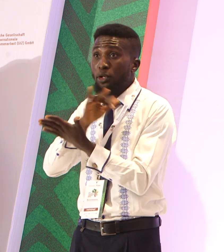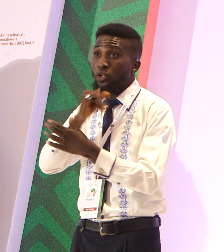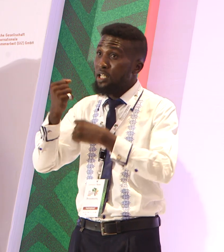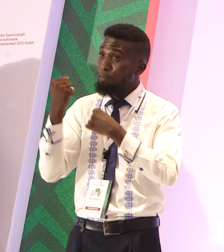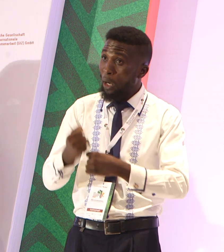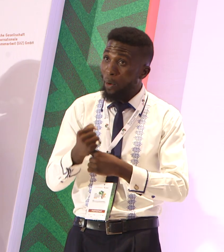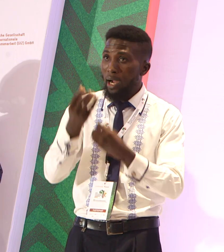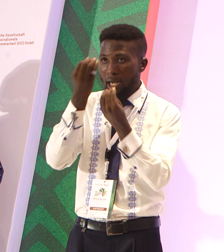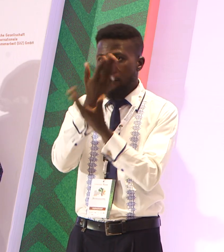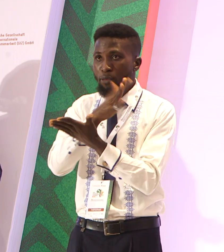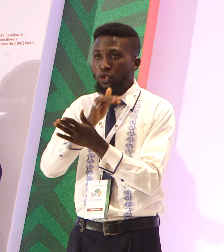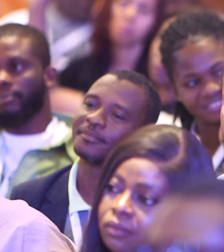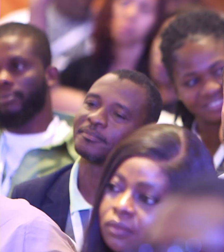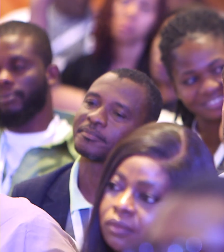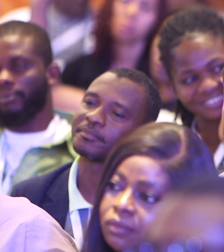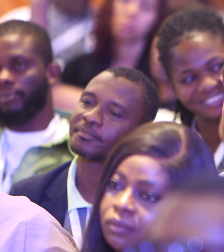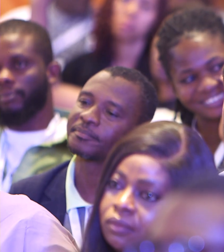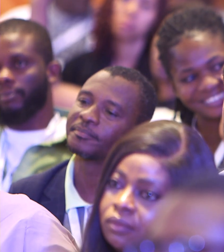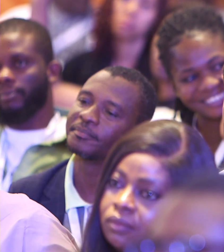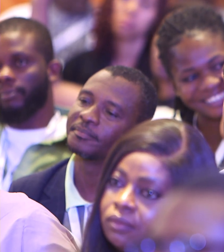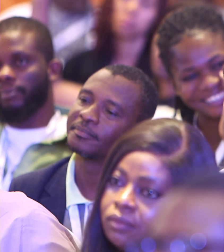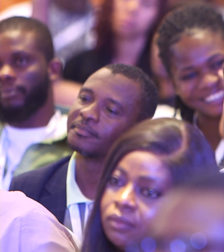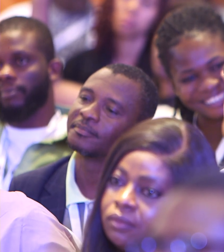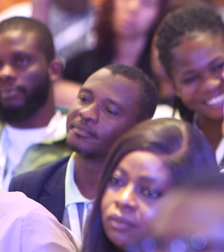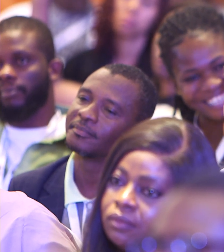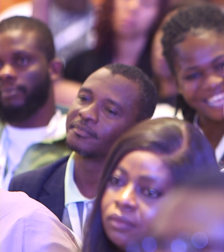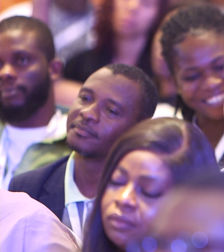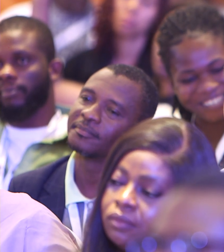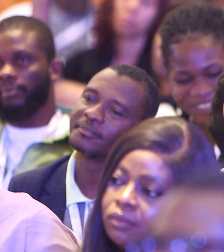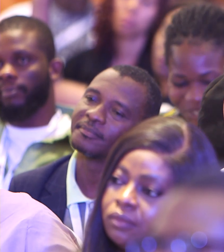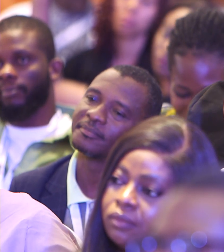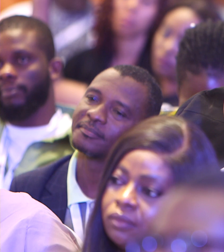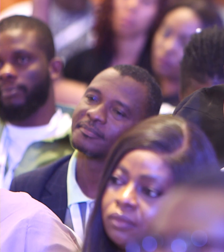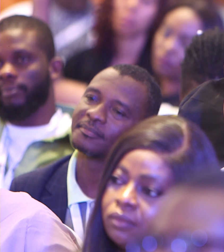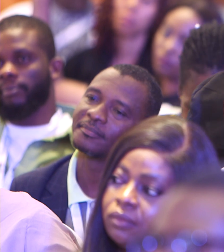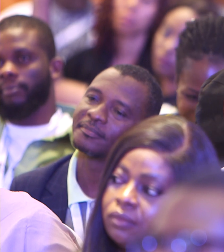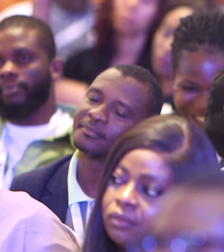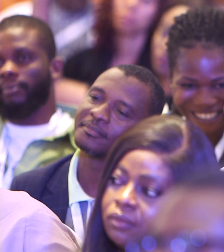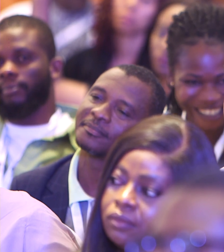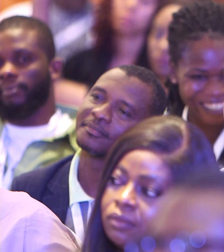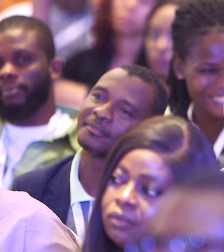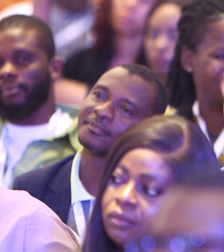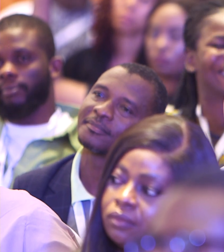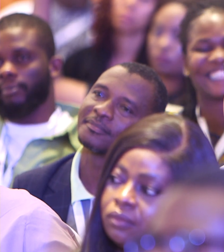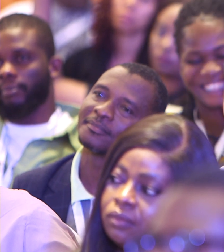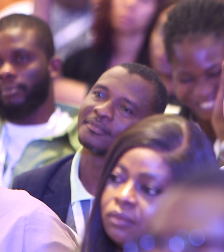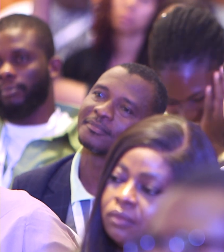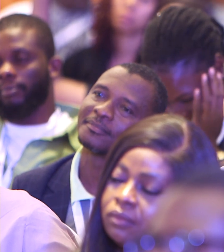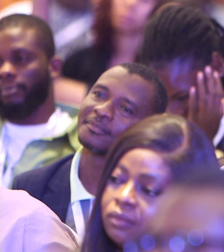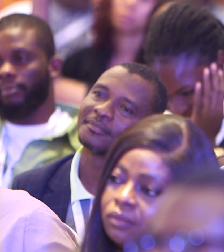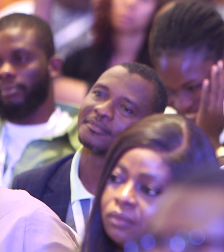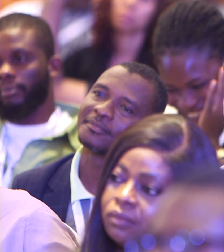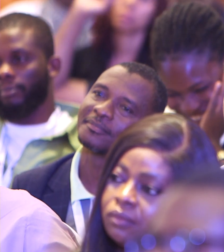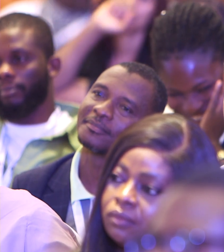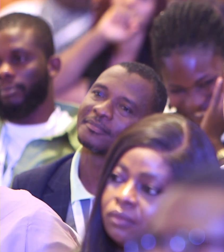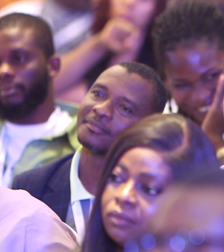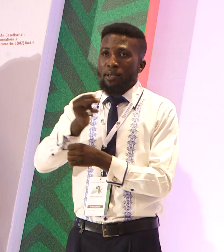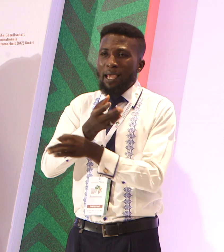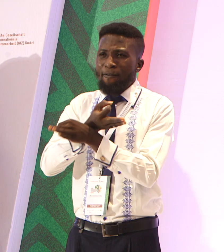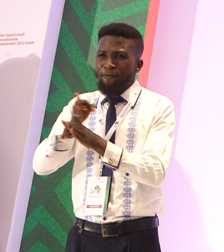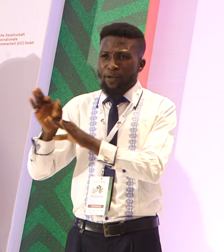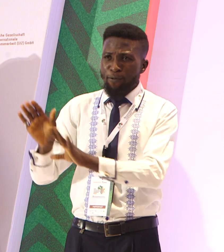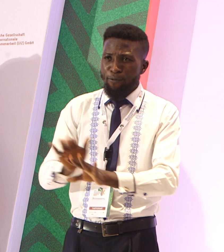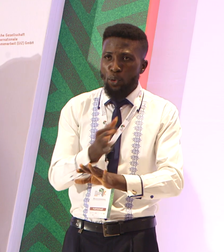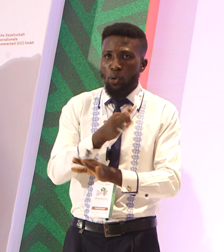agribusiness to survive, for food insecurity to be tackled, and for conflict to be tackled. There needs to be a free flow of information